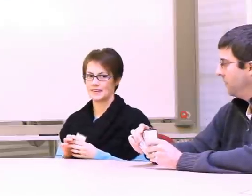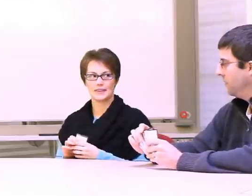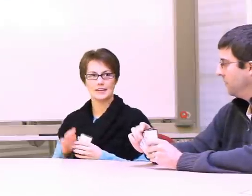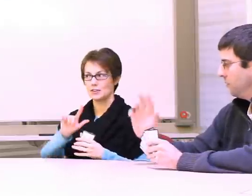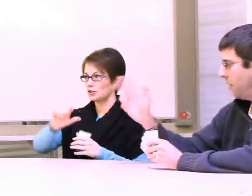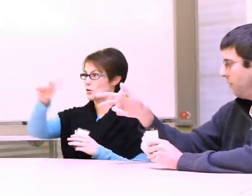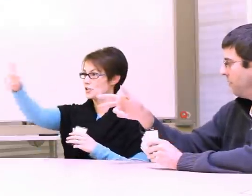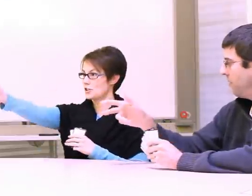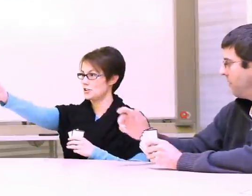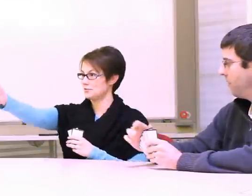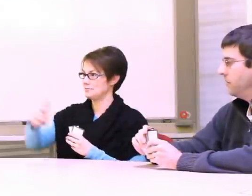Your turn.